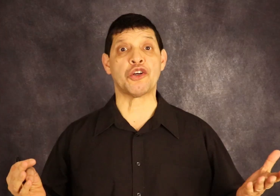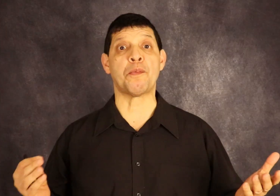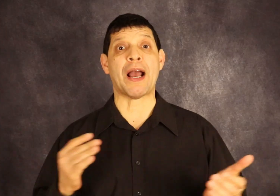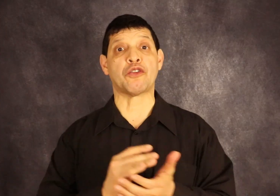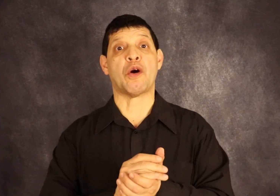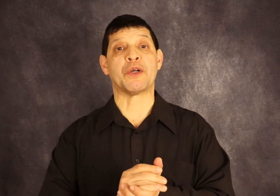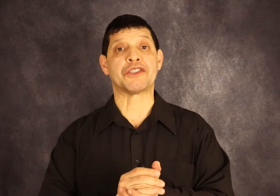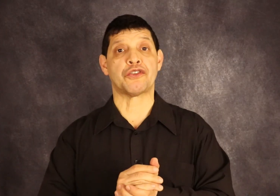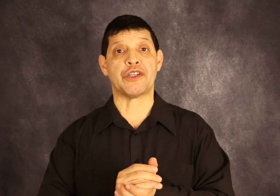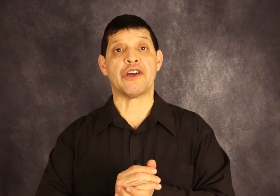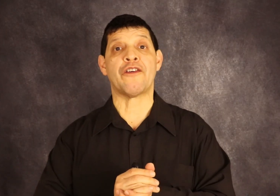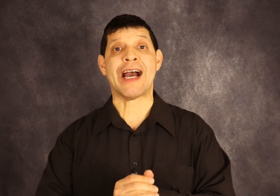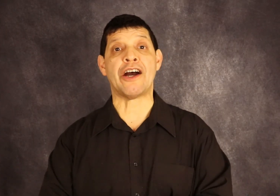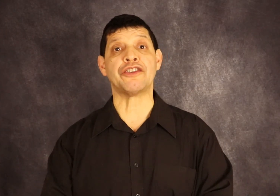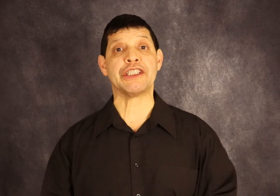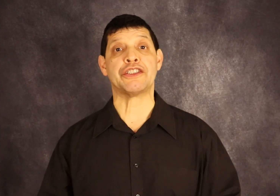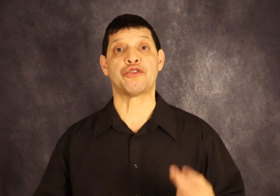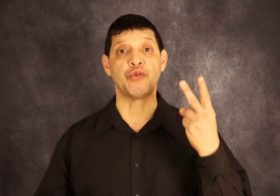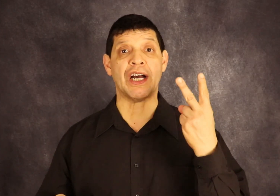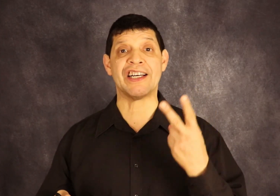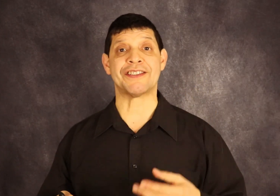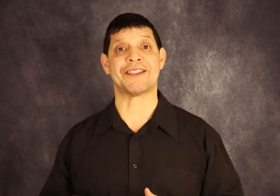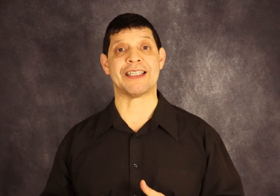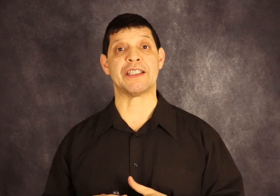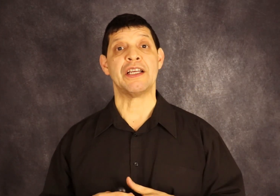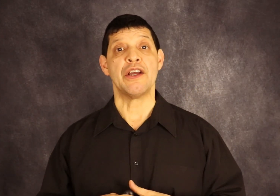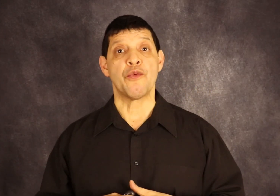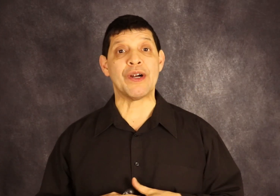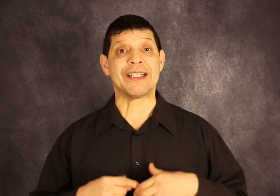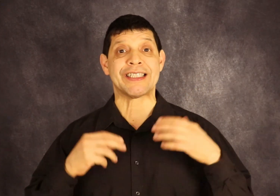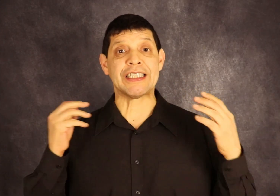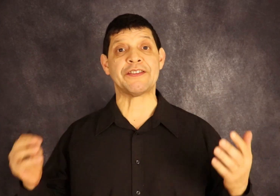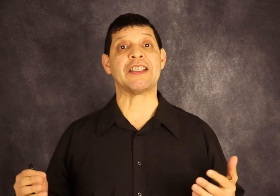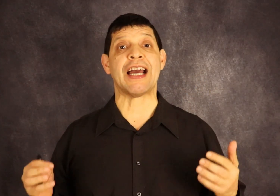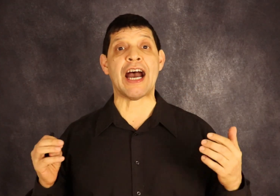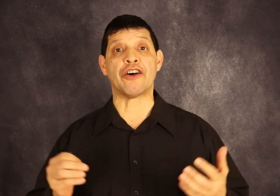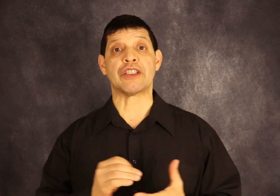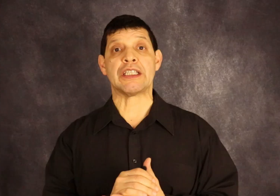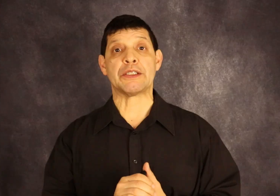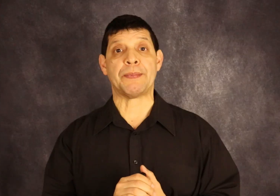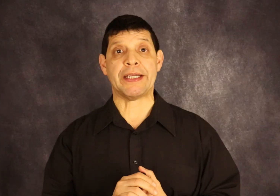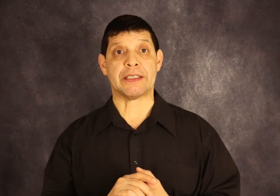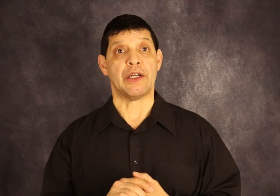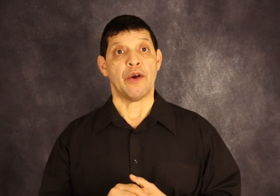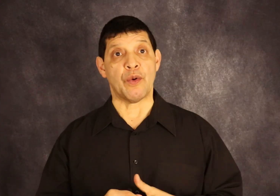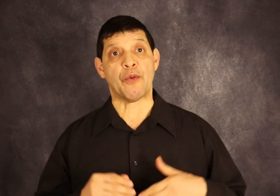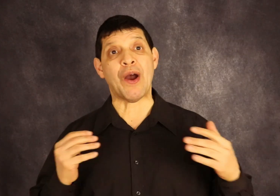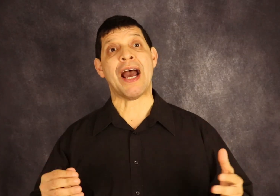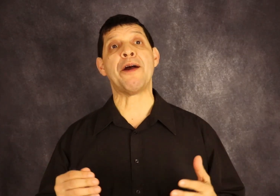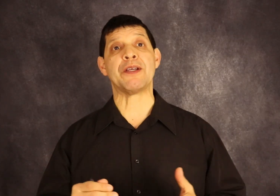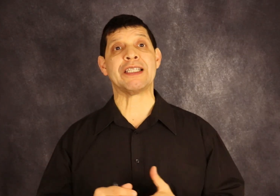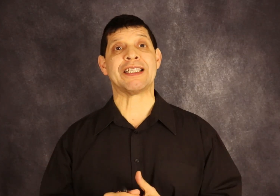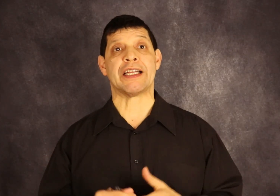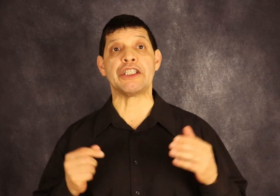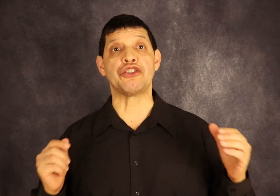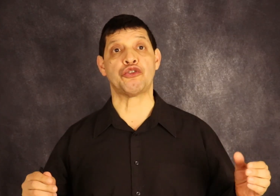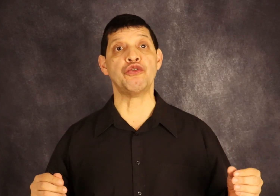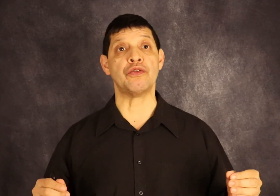go back to our story of how these two astronauts were drifting out in space. Well, what happened is that in June